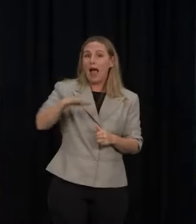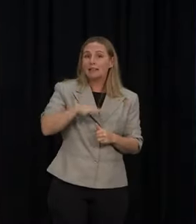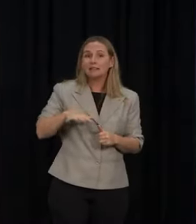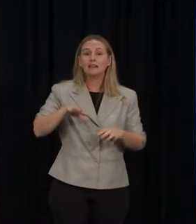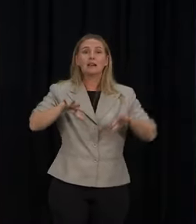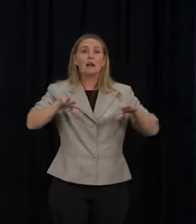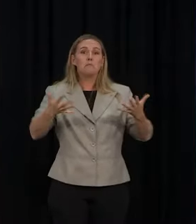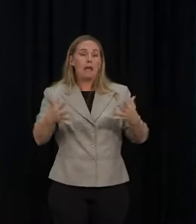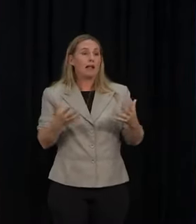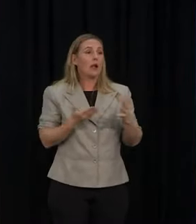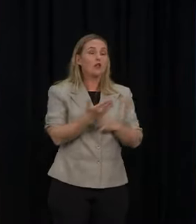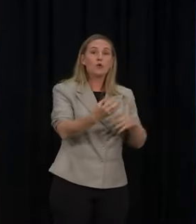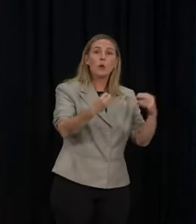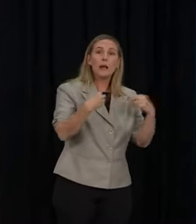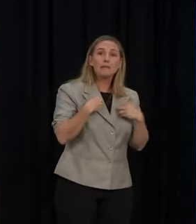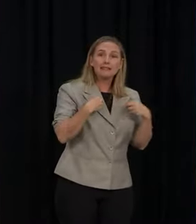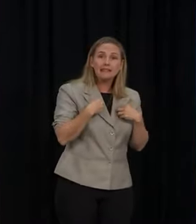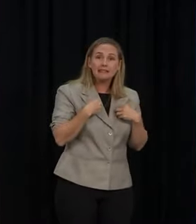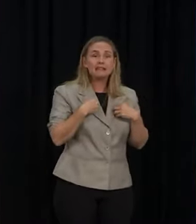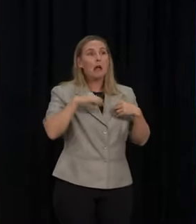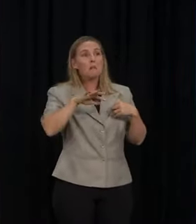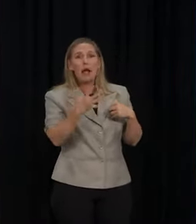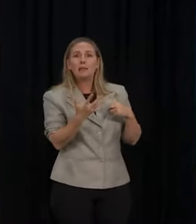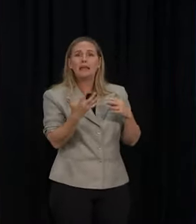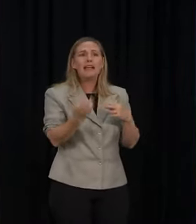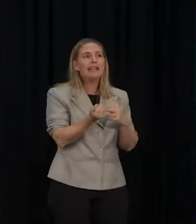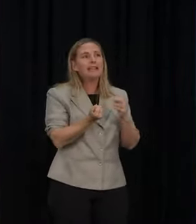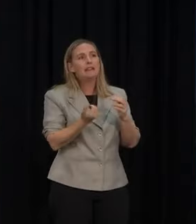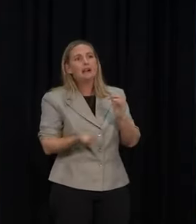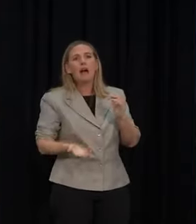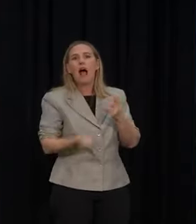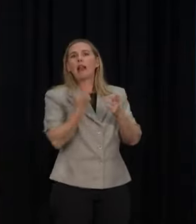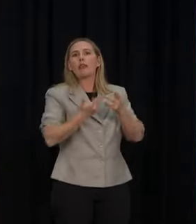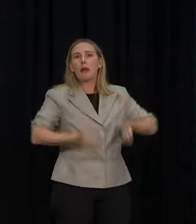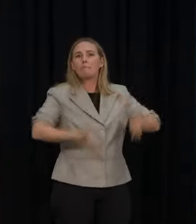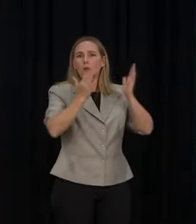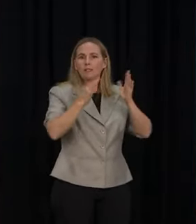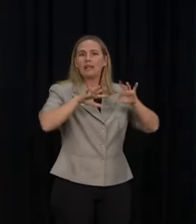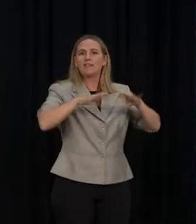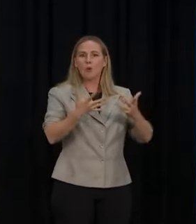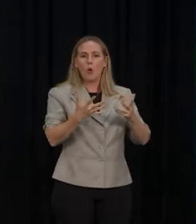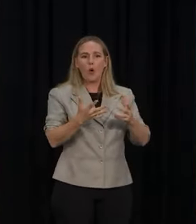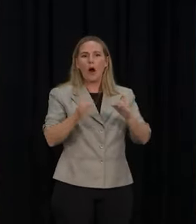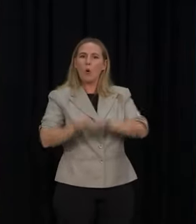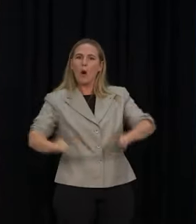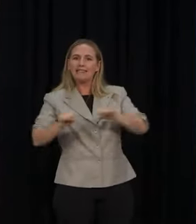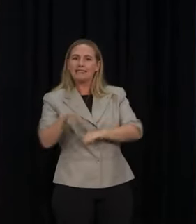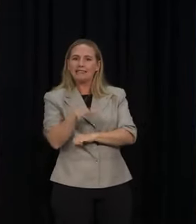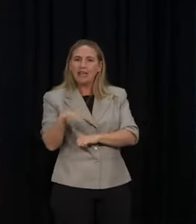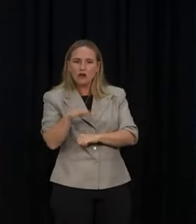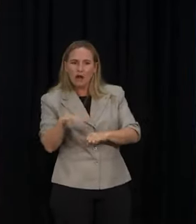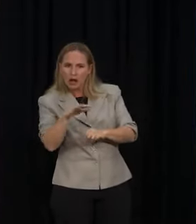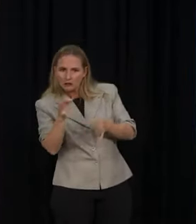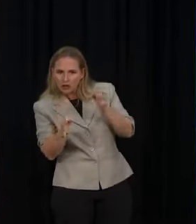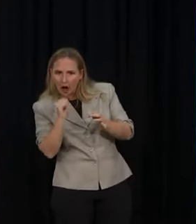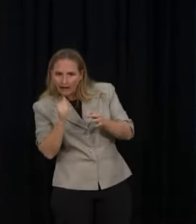commercial means, DHBs are acquiring additional shelter should they need to build those triage spaces, or they may